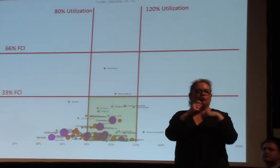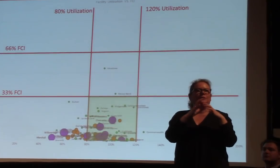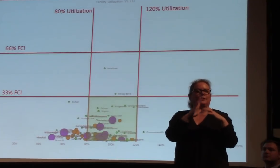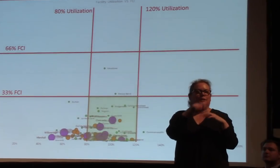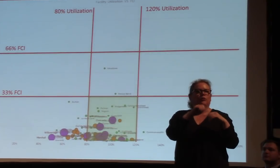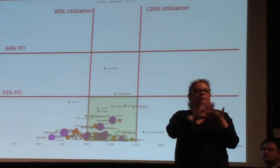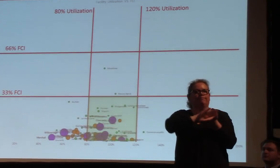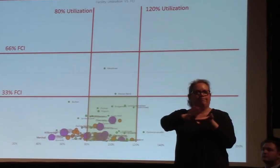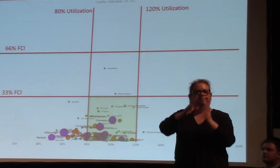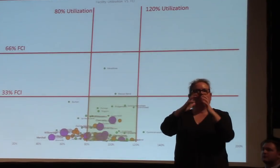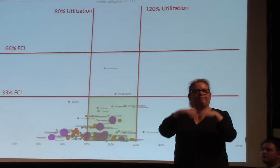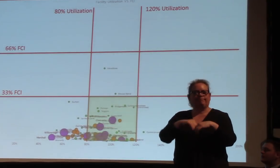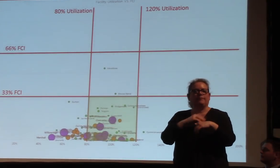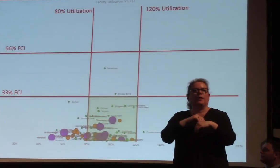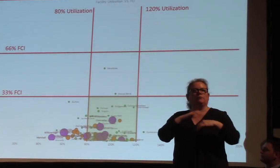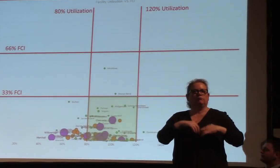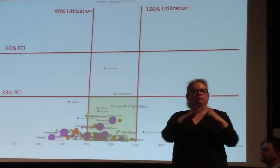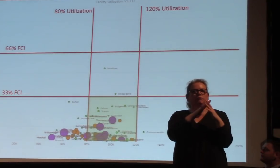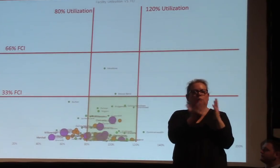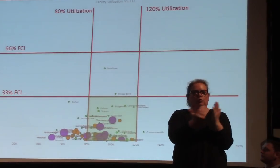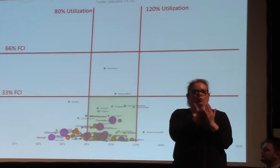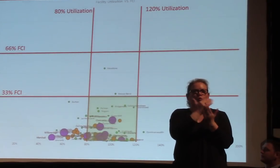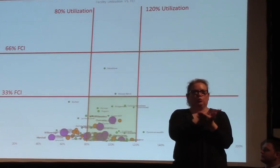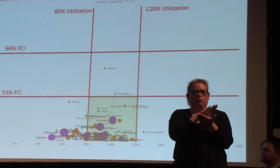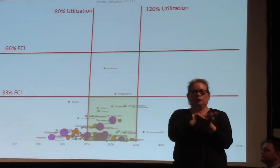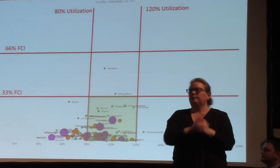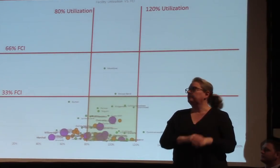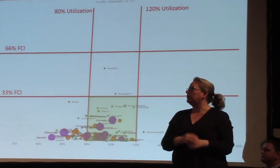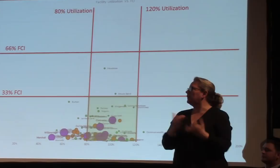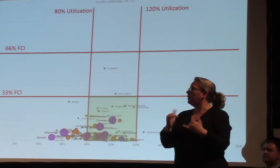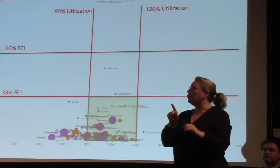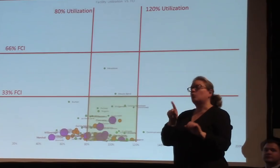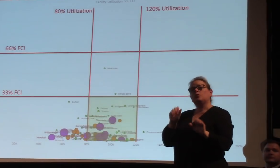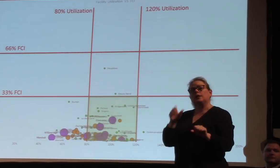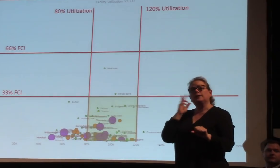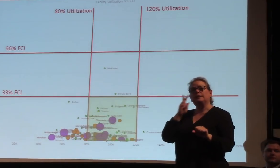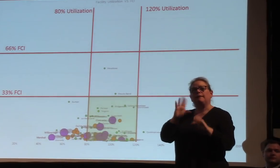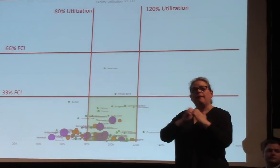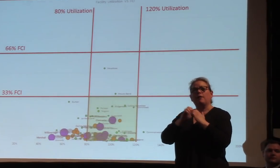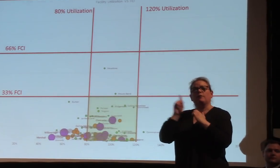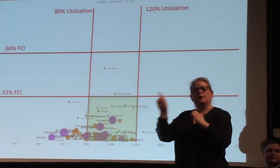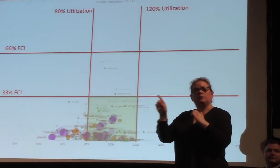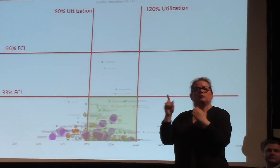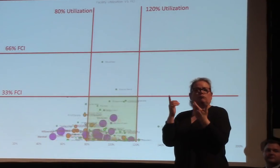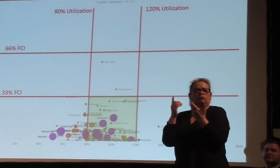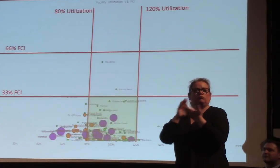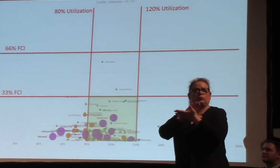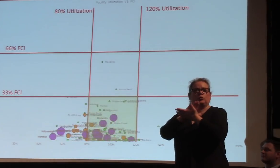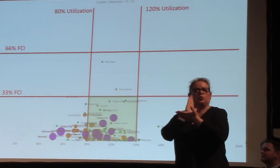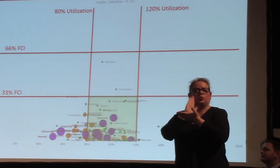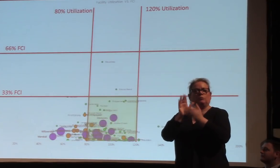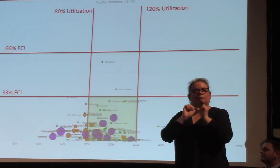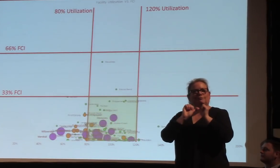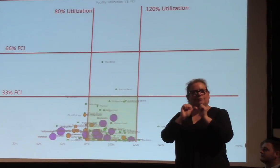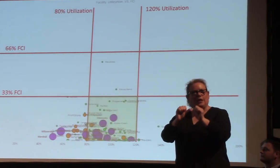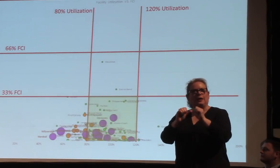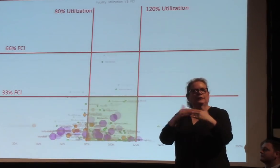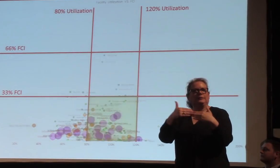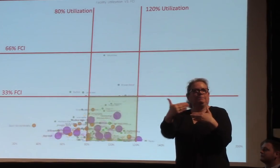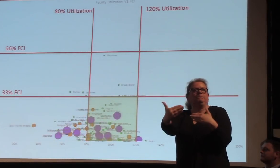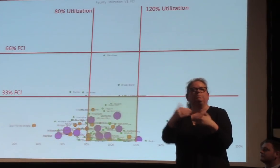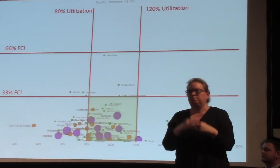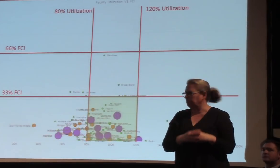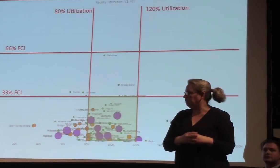through time, and you can see how these facilities behave relative to utilization and condition. So here's 18-19,